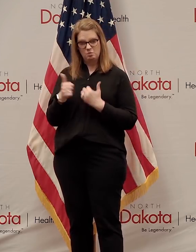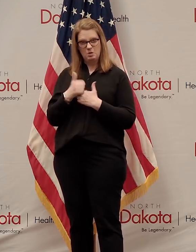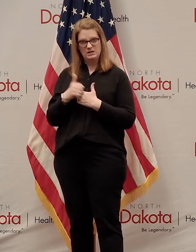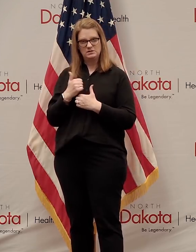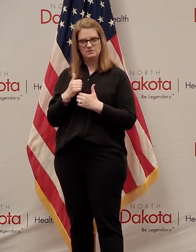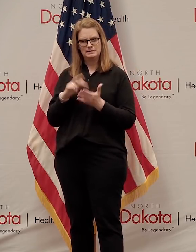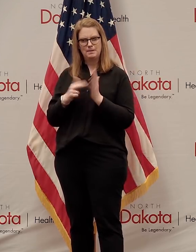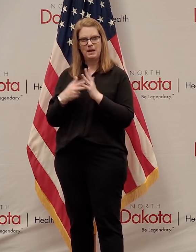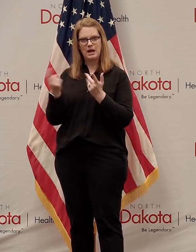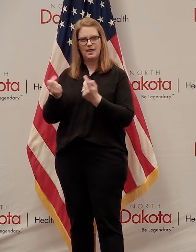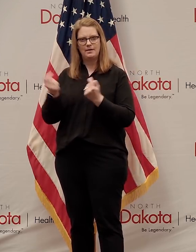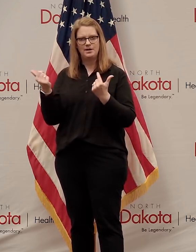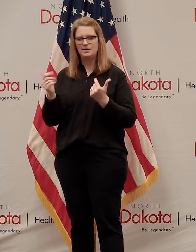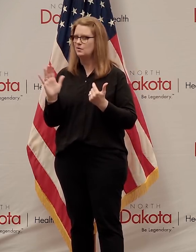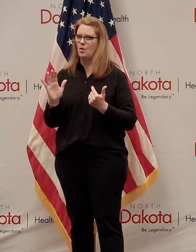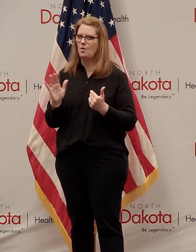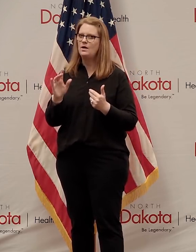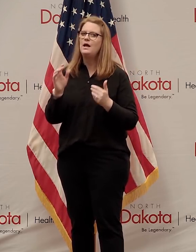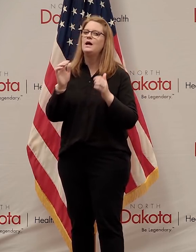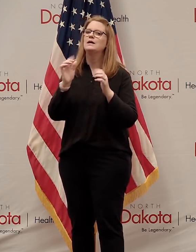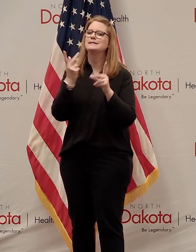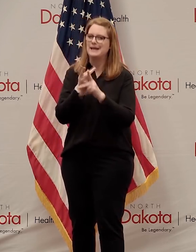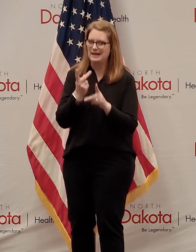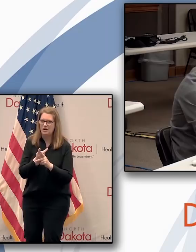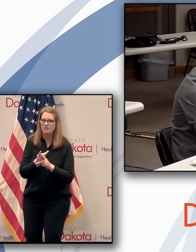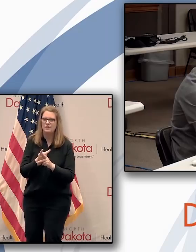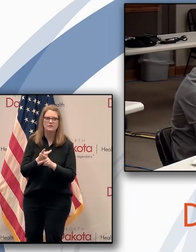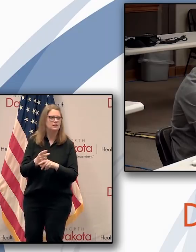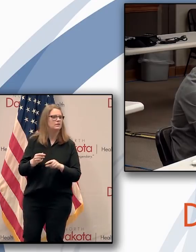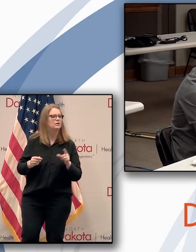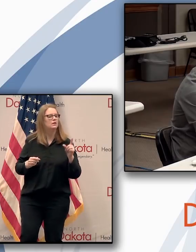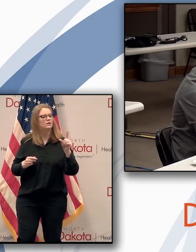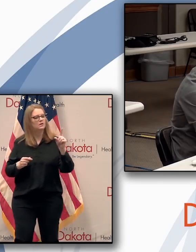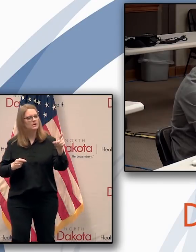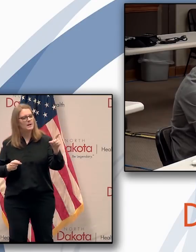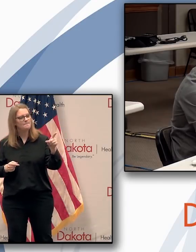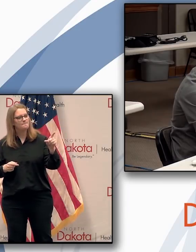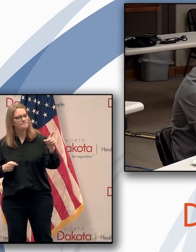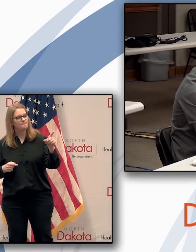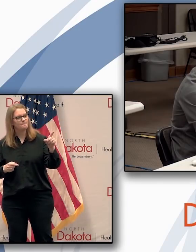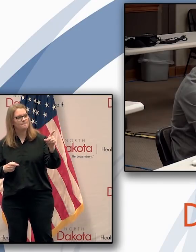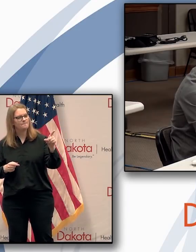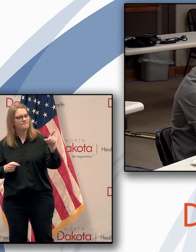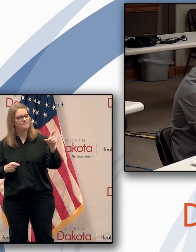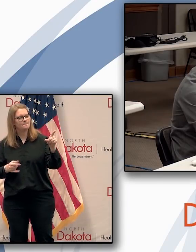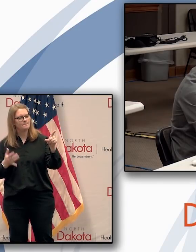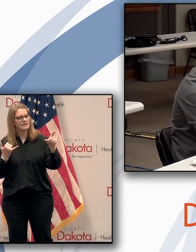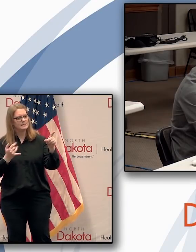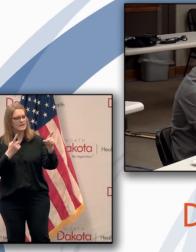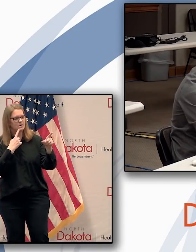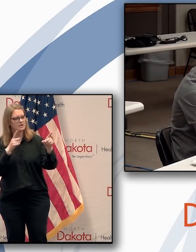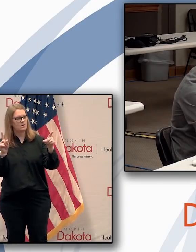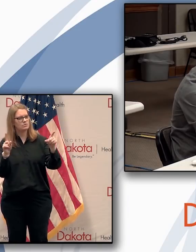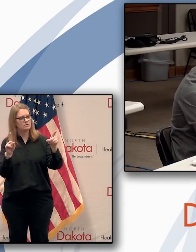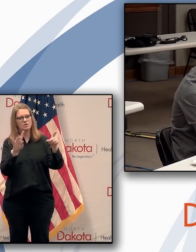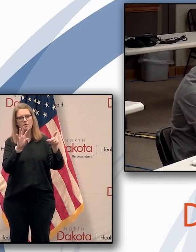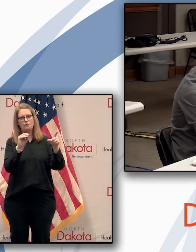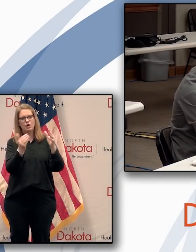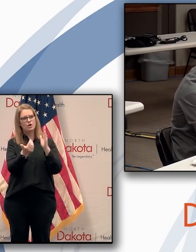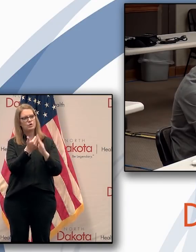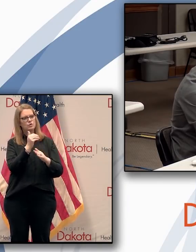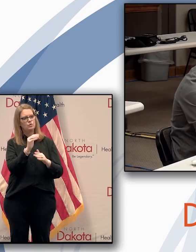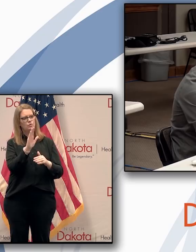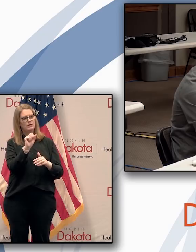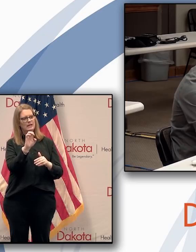much better pace to manage it than we were a month ago. Just a follow-up to that. Today it was announced that there were 40 new cases